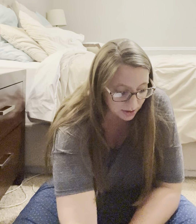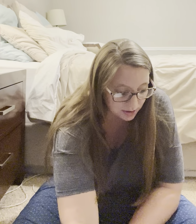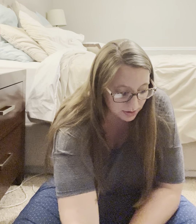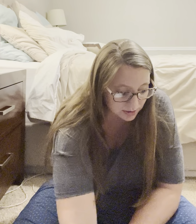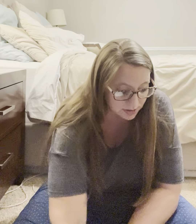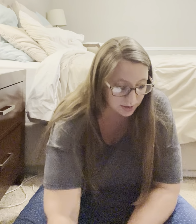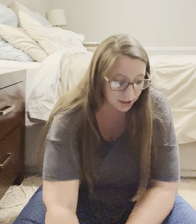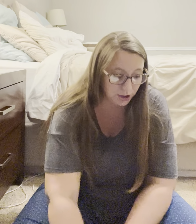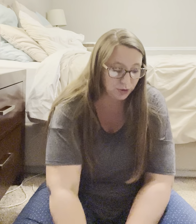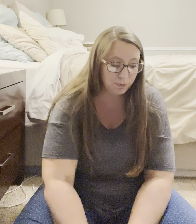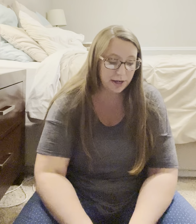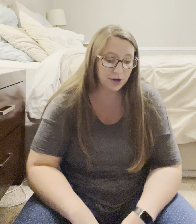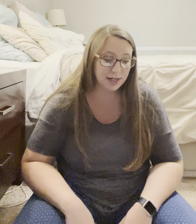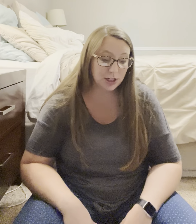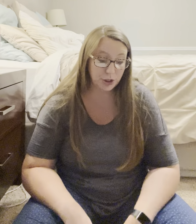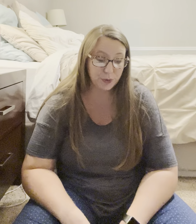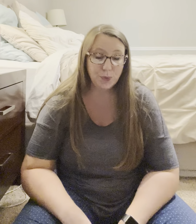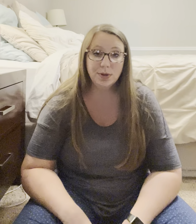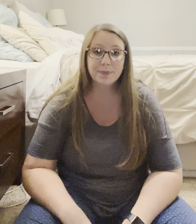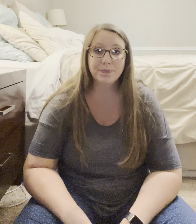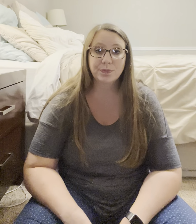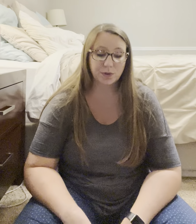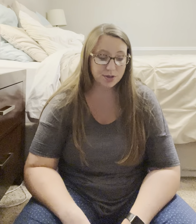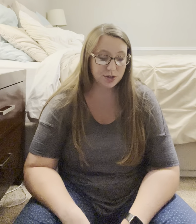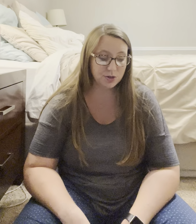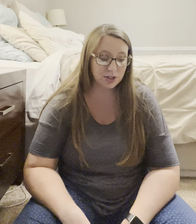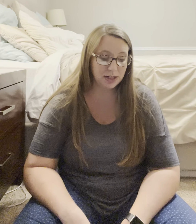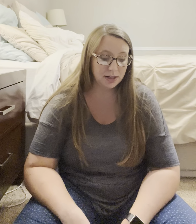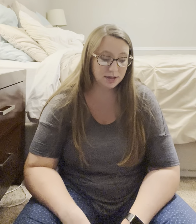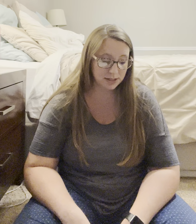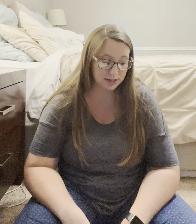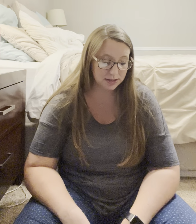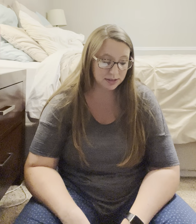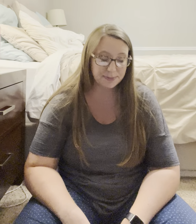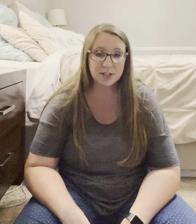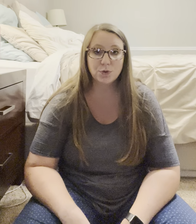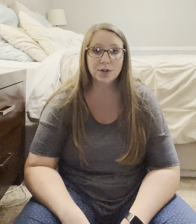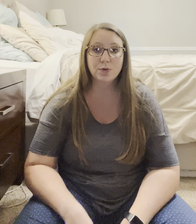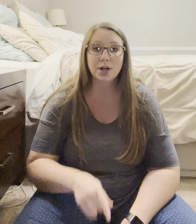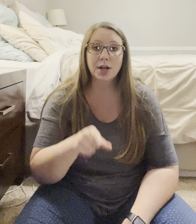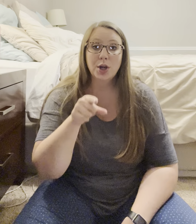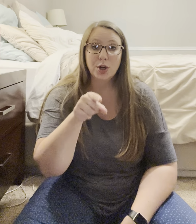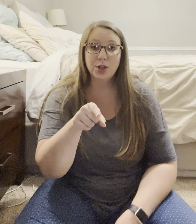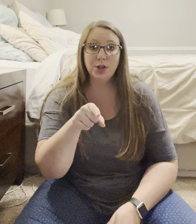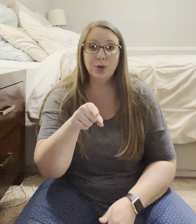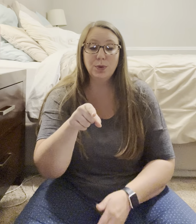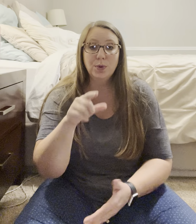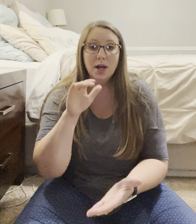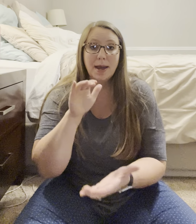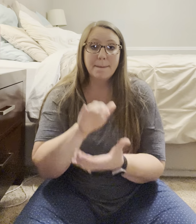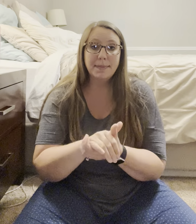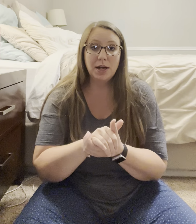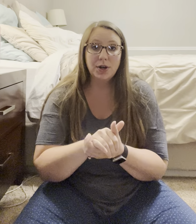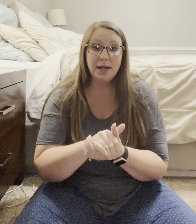you married you. So she does. This is page 44. You married